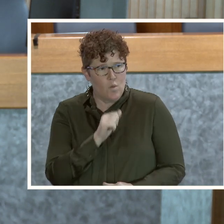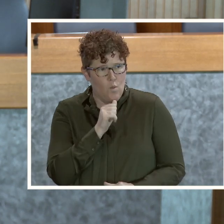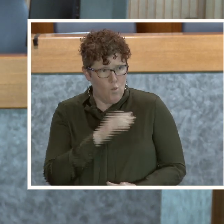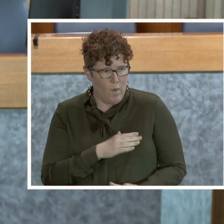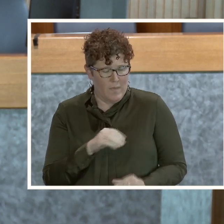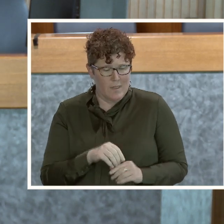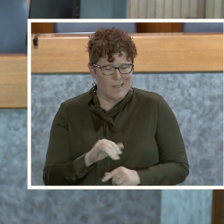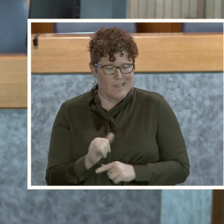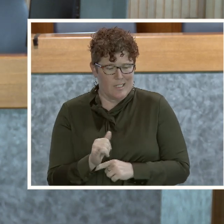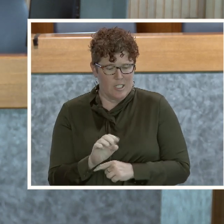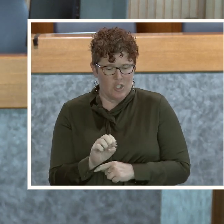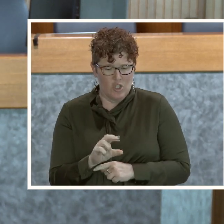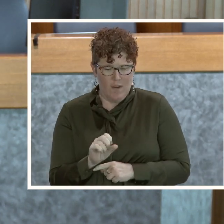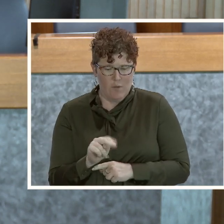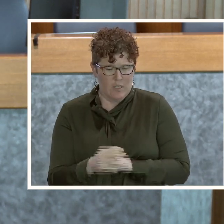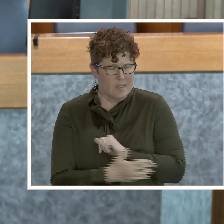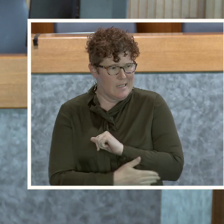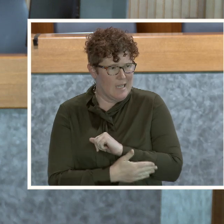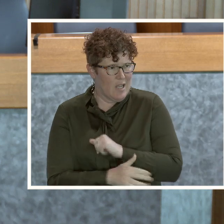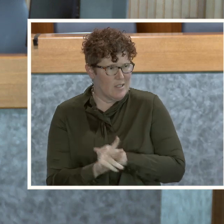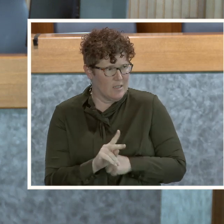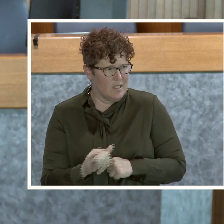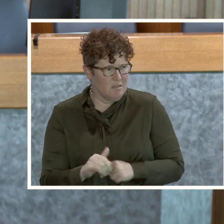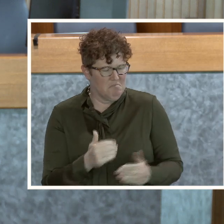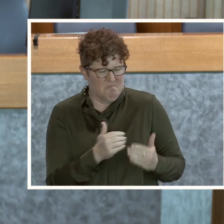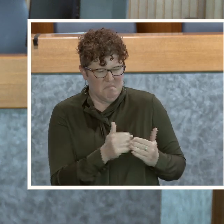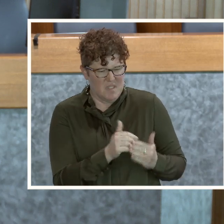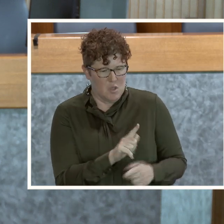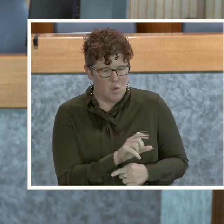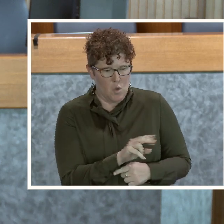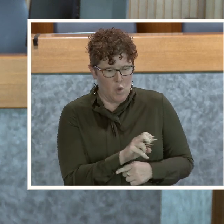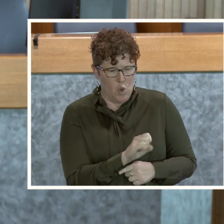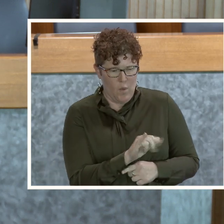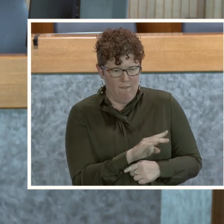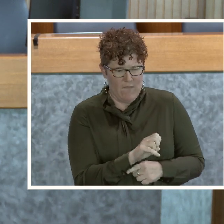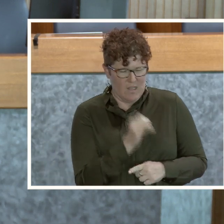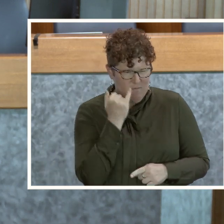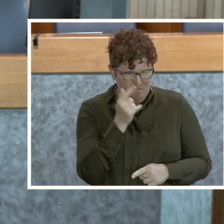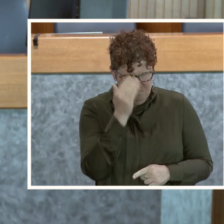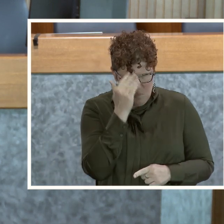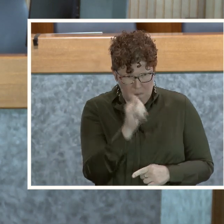Jefferson County, Kentucky, right? Right there in Louisville, if you're familiar with that area,